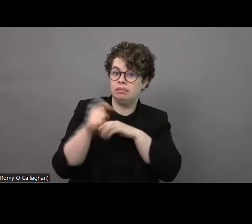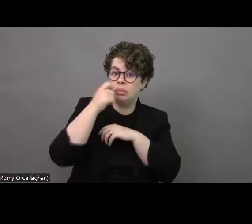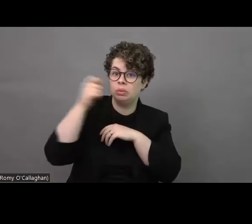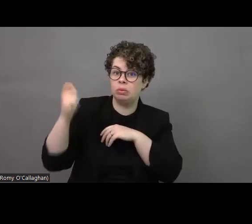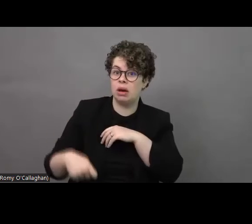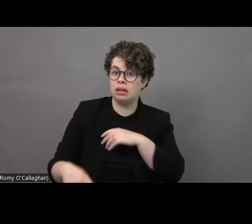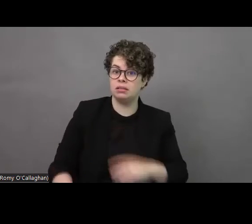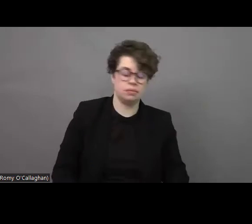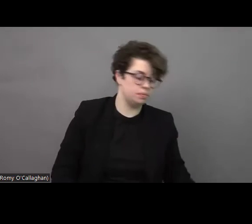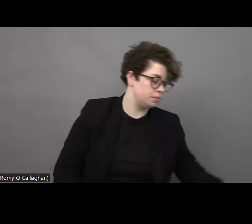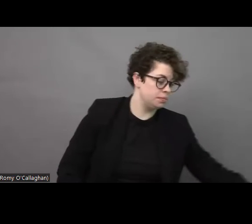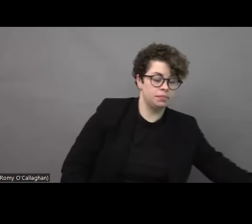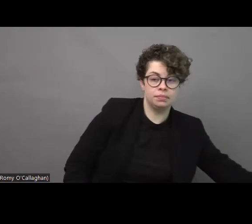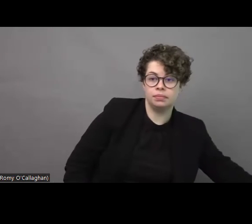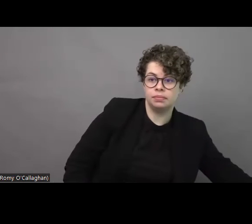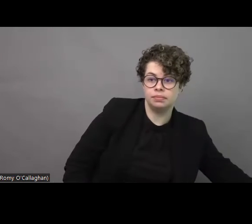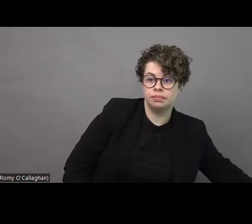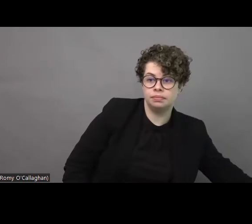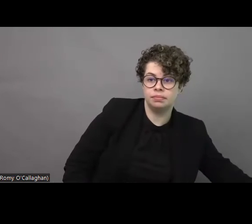Either one of you feel free to answer.